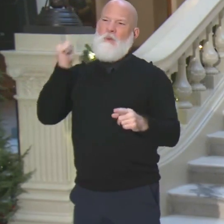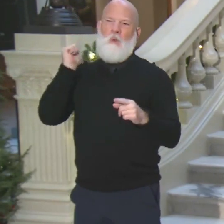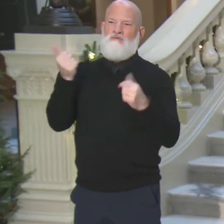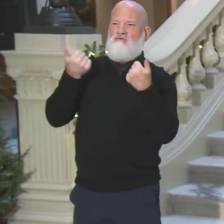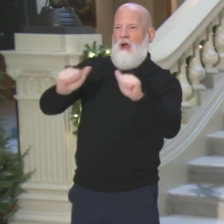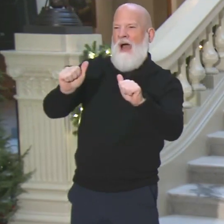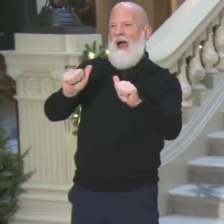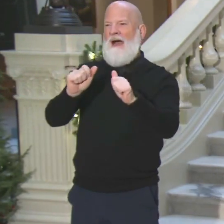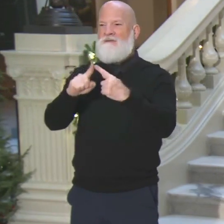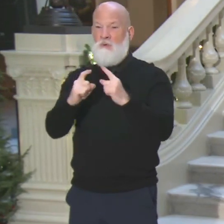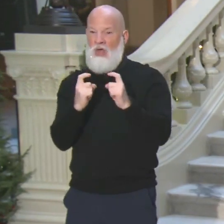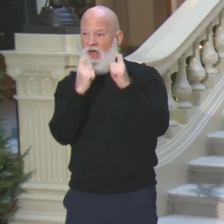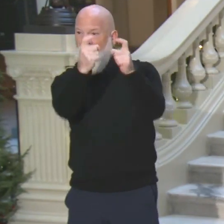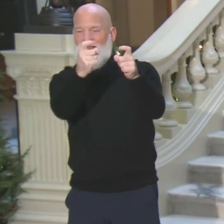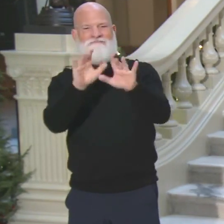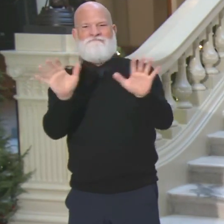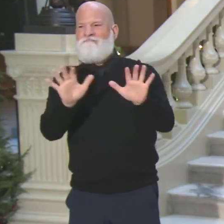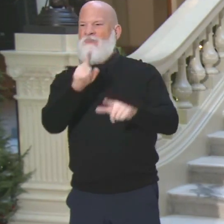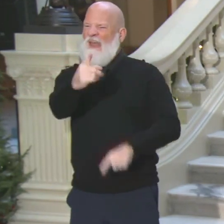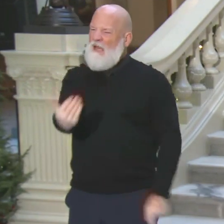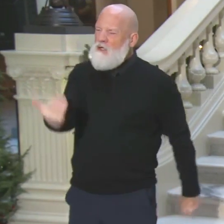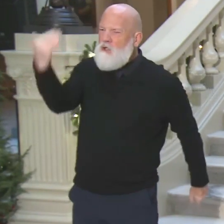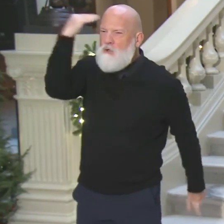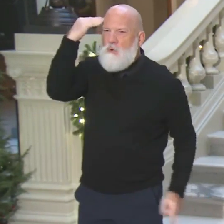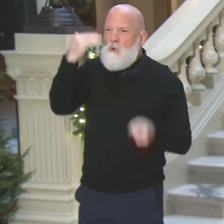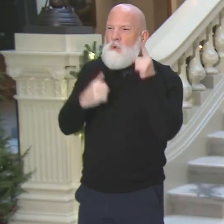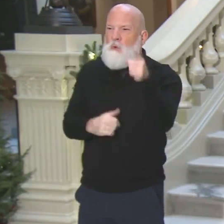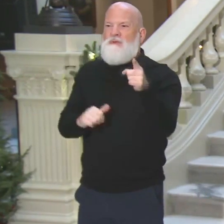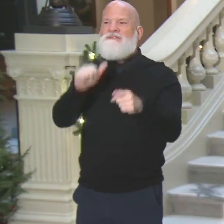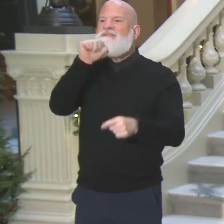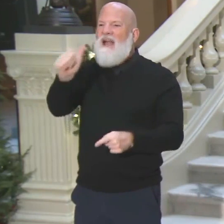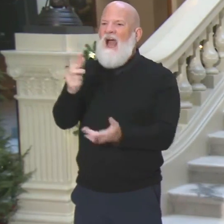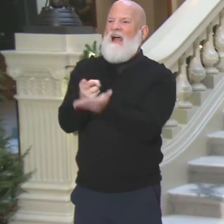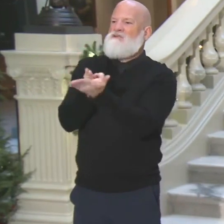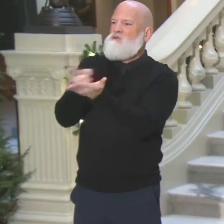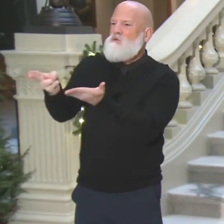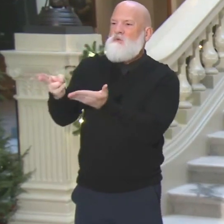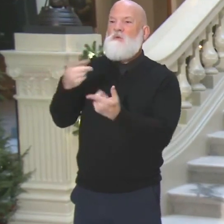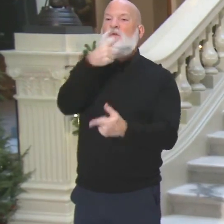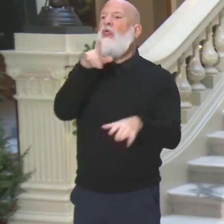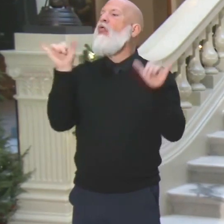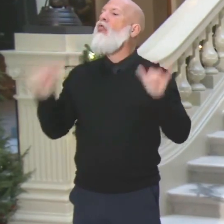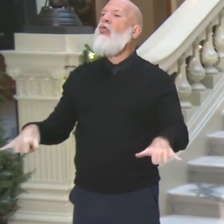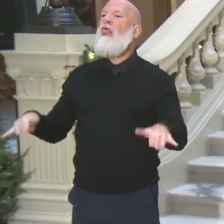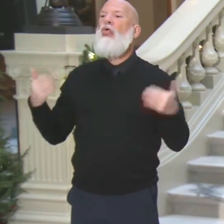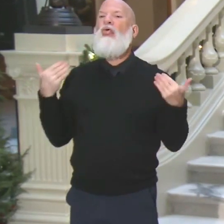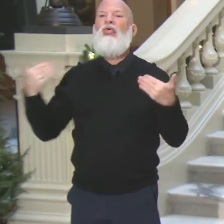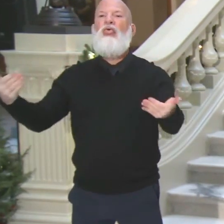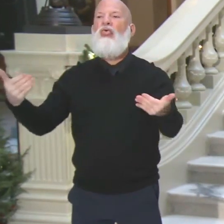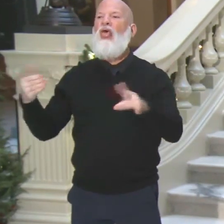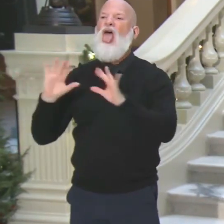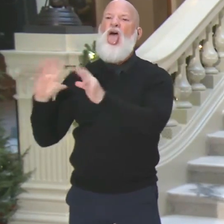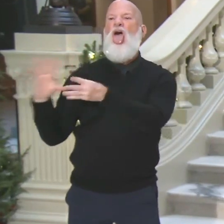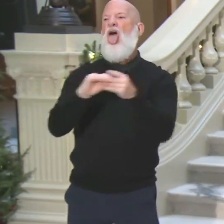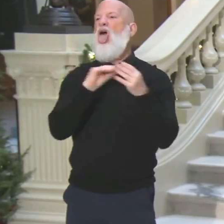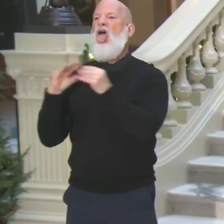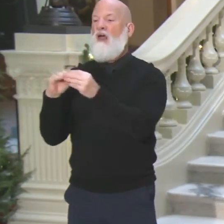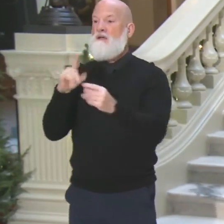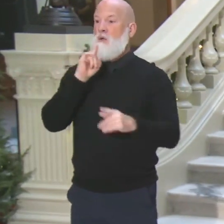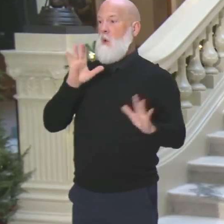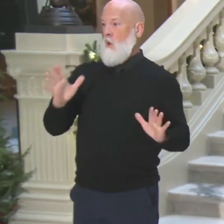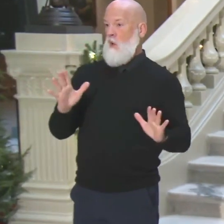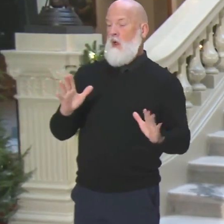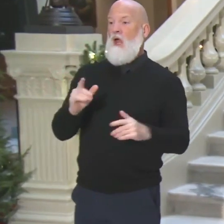untrue and they continue to do things like this. So that's one. Ware County. There are no seized machines in Ware County.